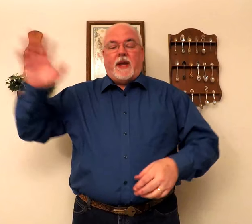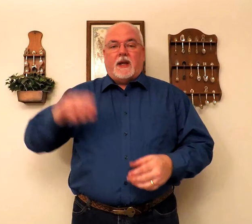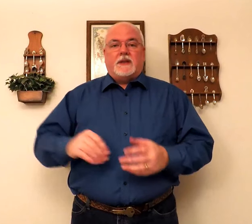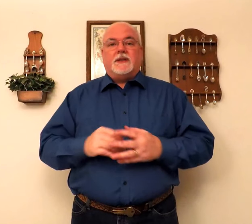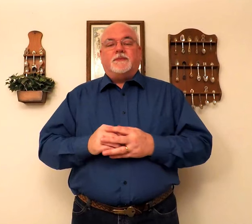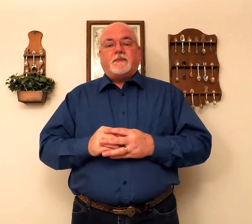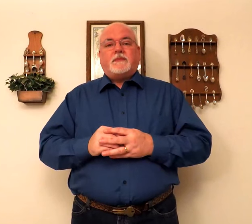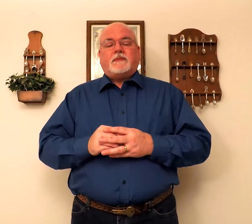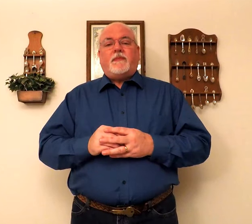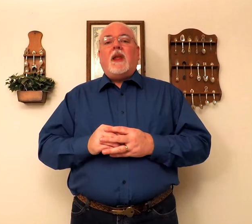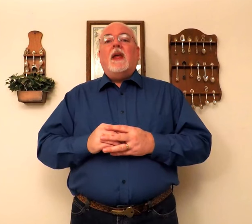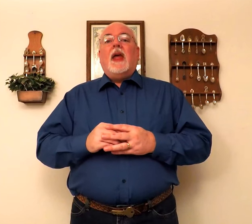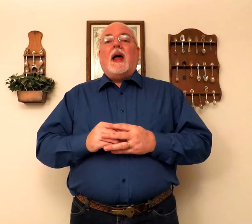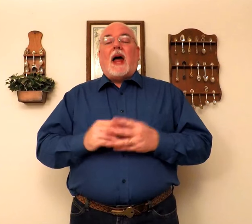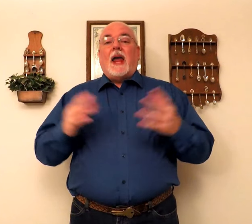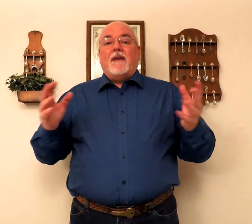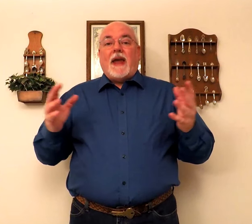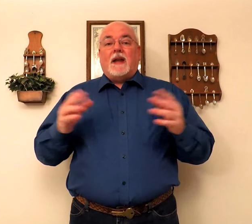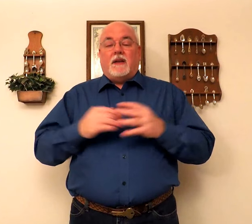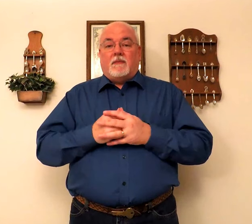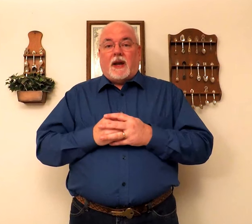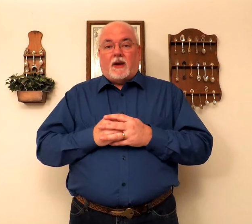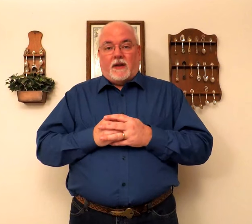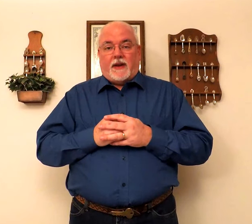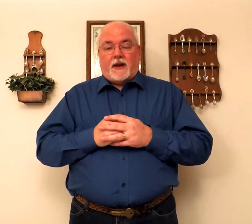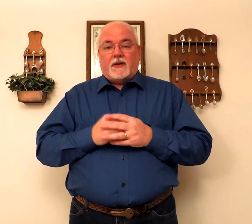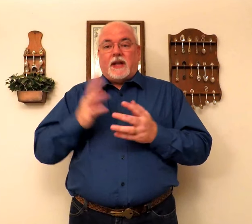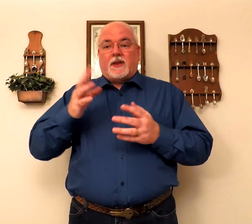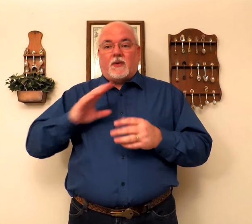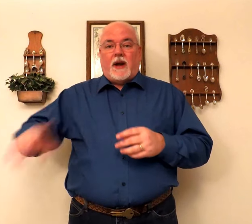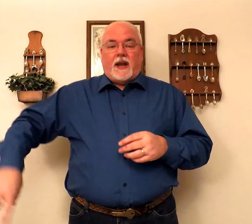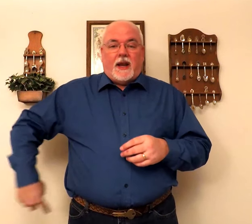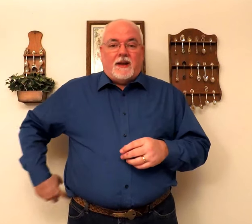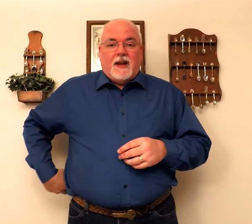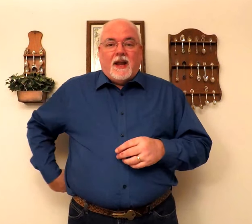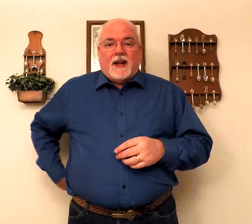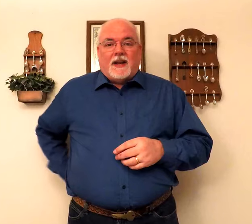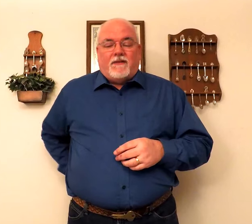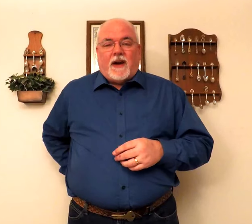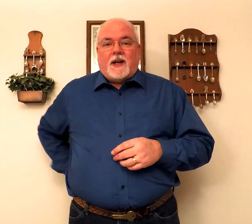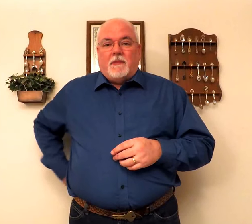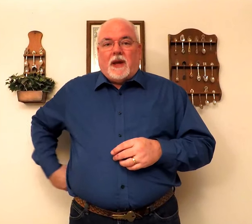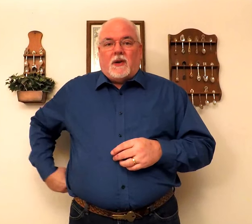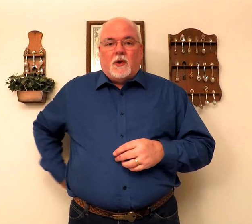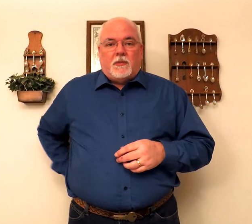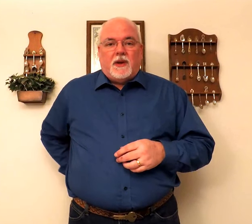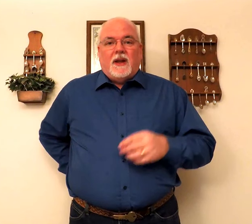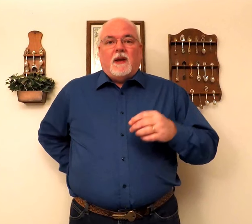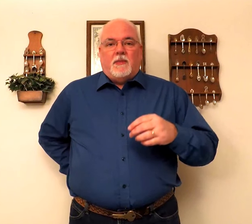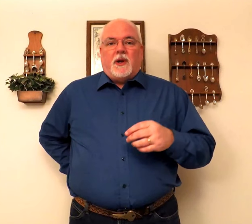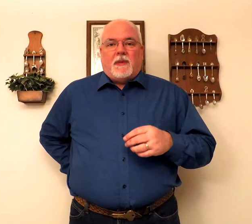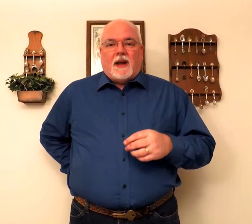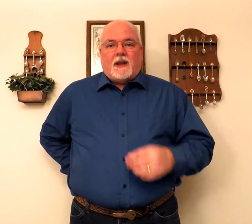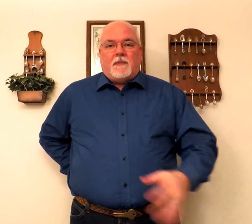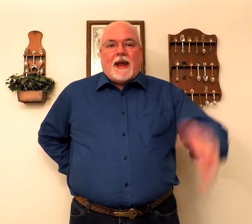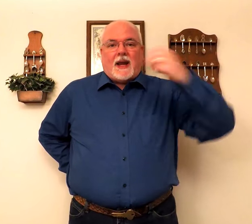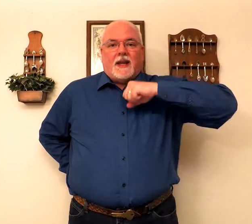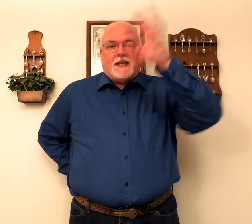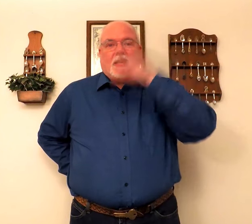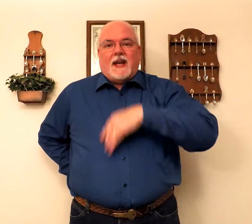hands. I have had my left-handers take their right hand, find a belt loop, put it behind their back, and find